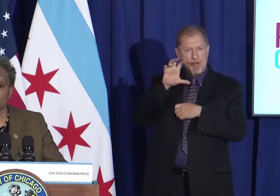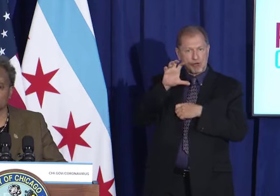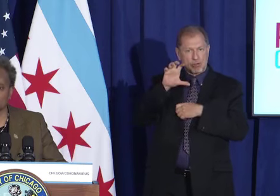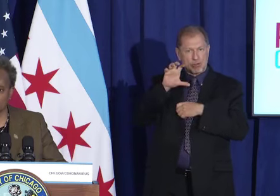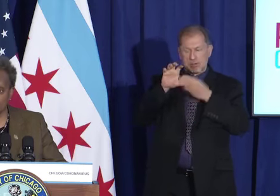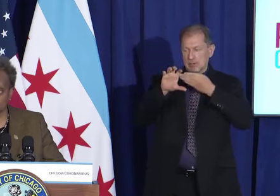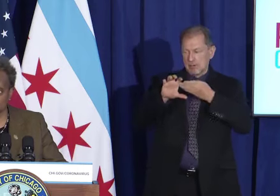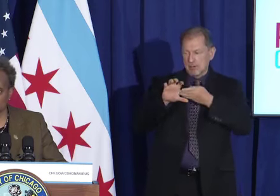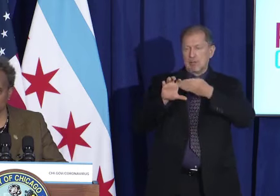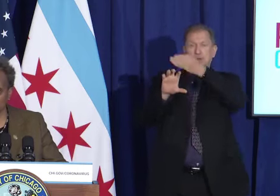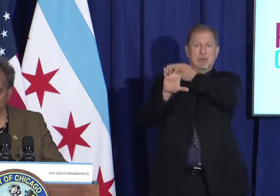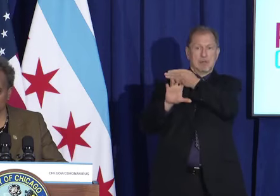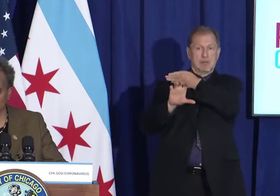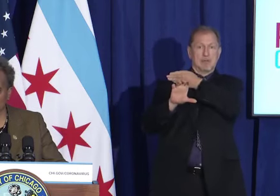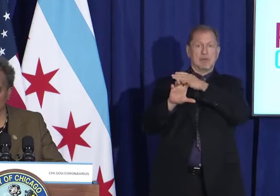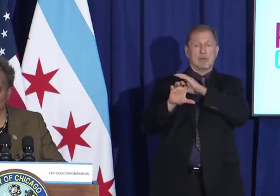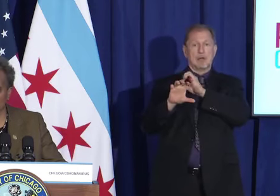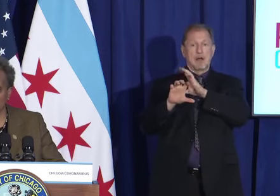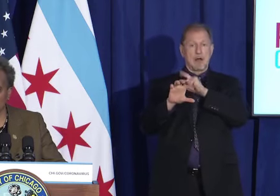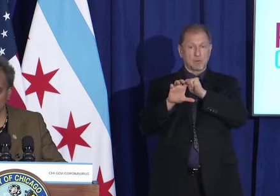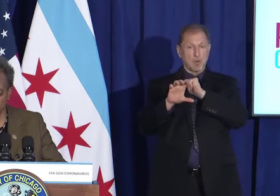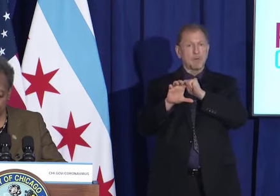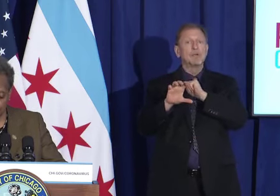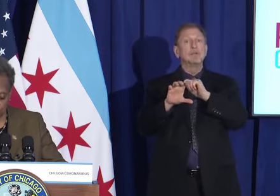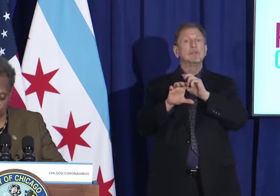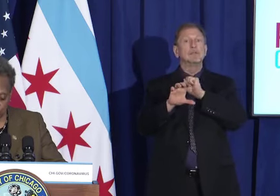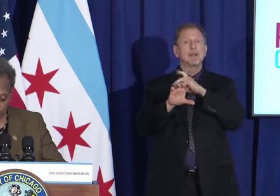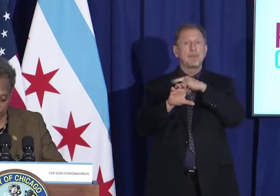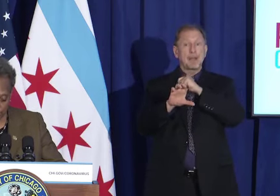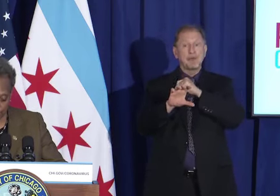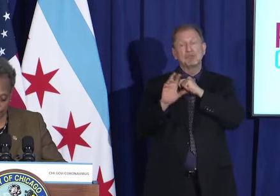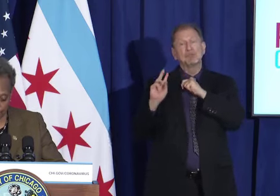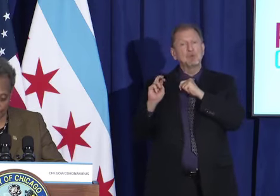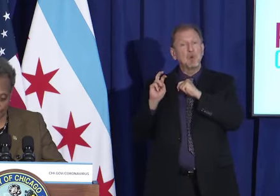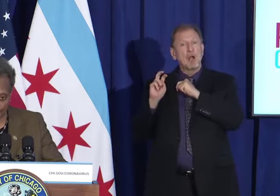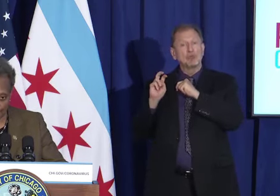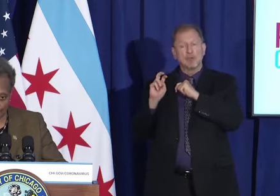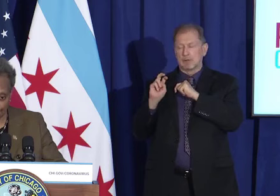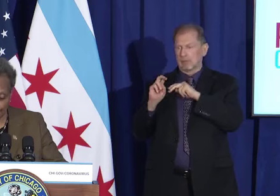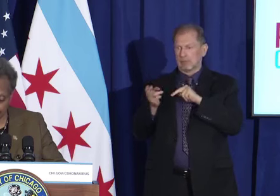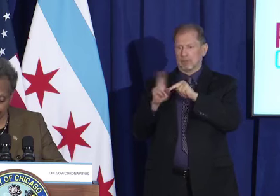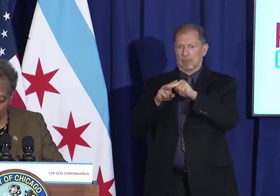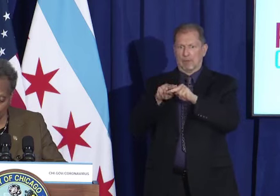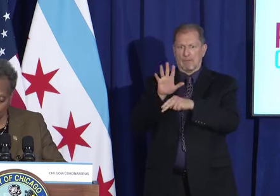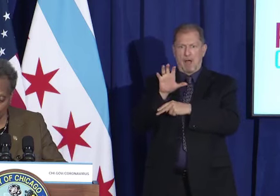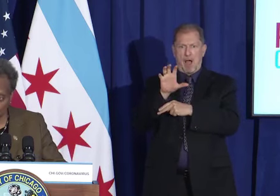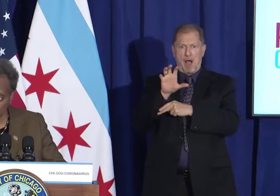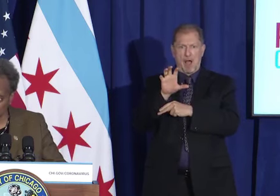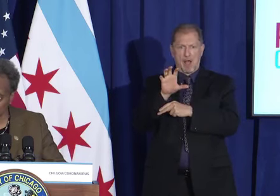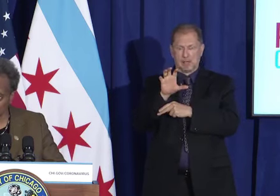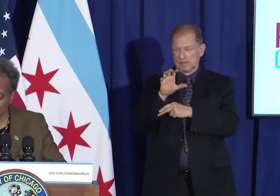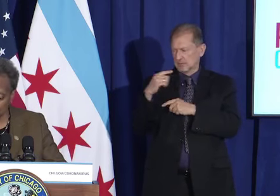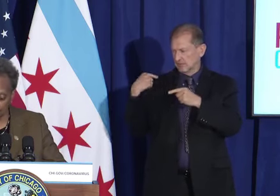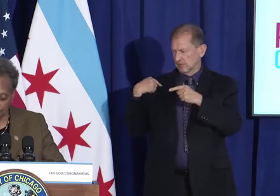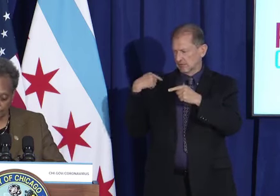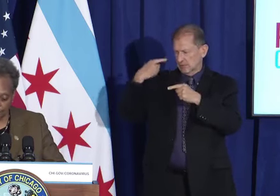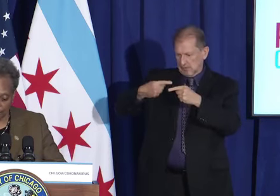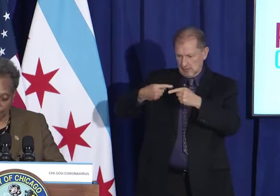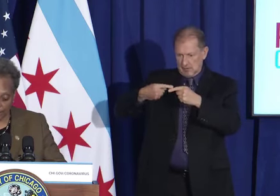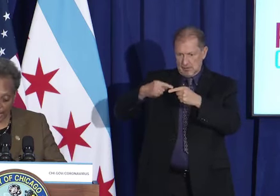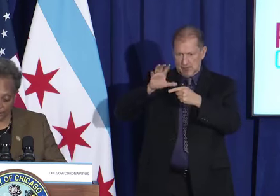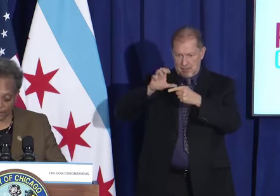early October, late September, where we were in the mid-200s. Based upon our latest data,